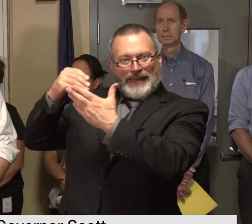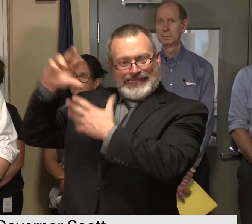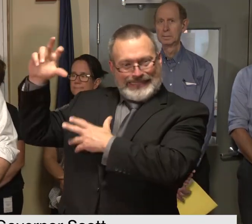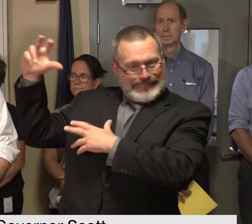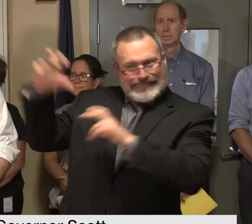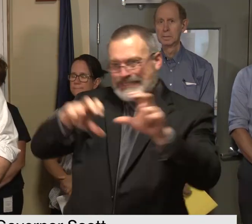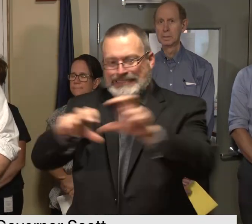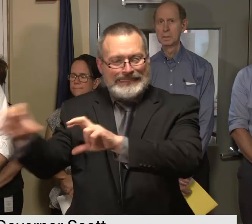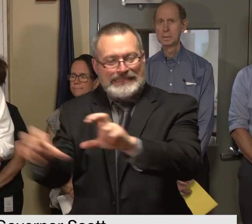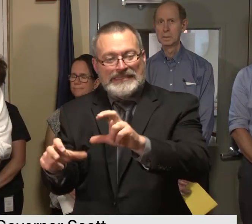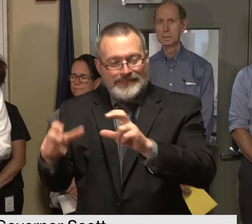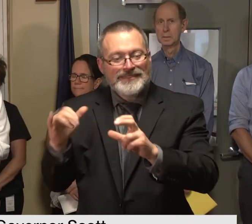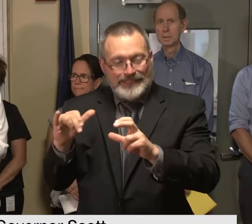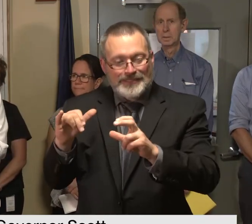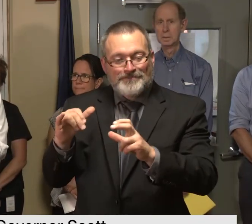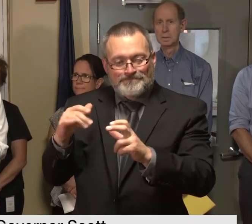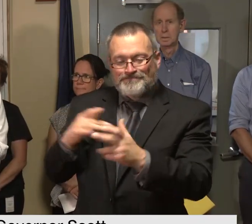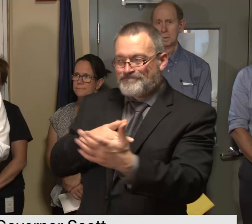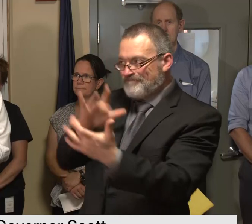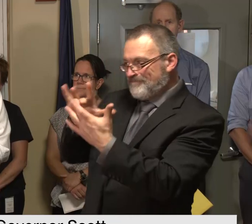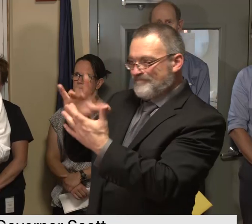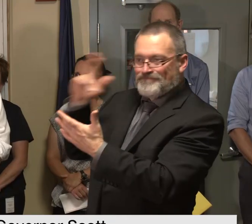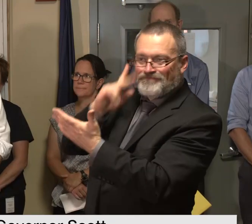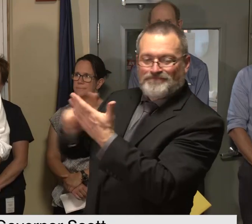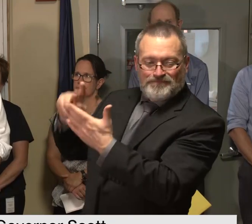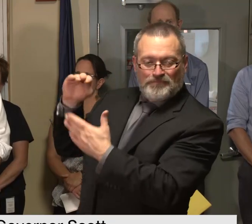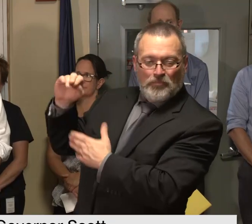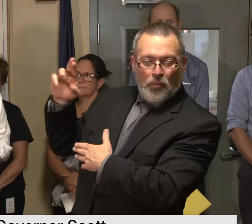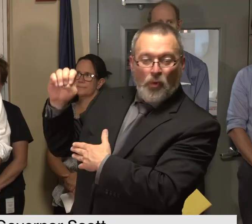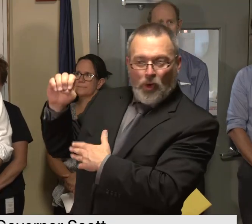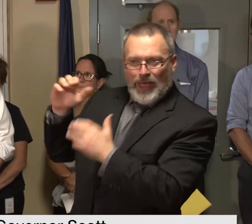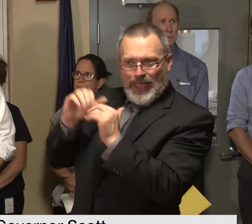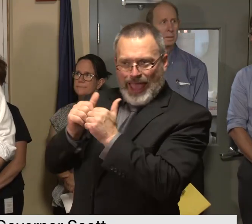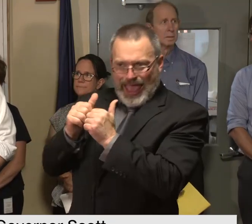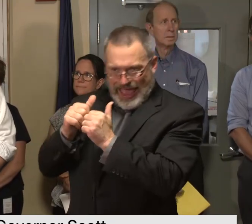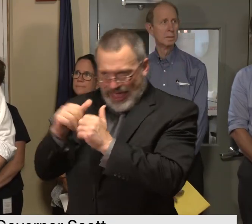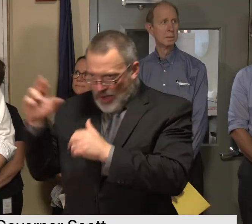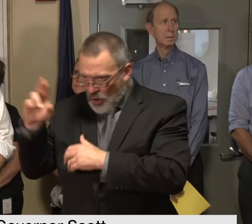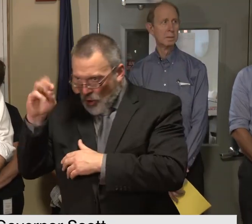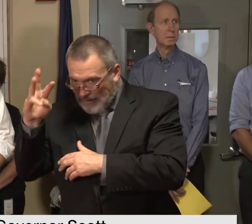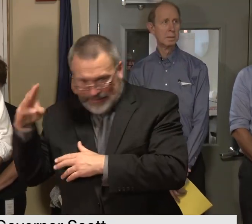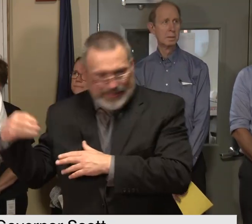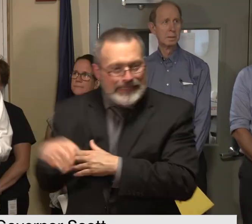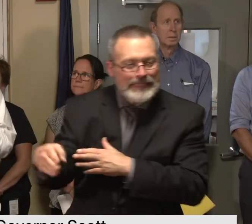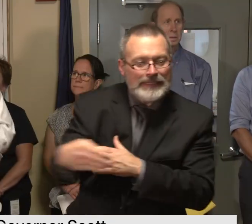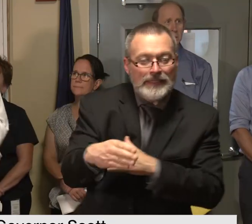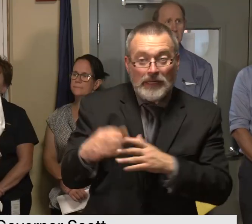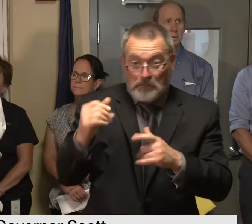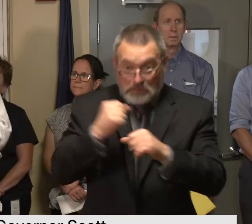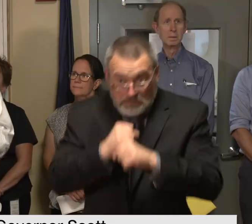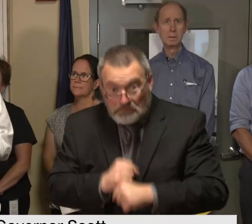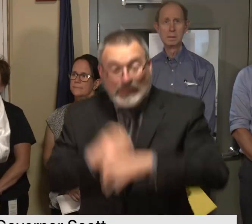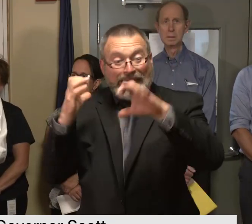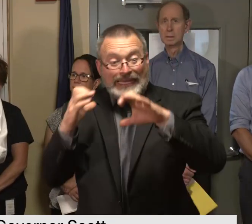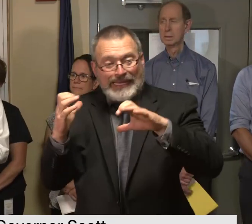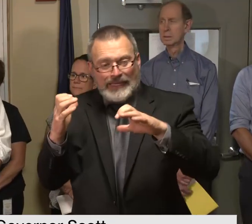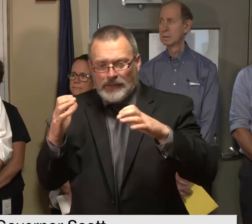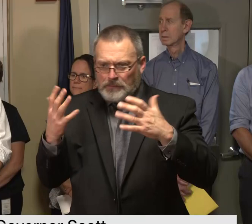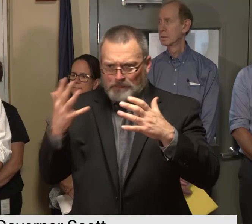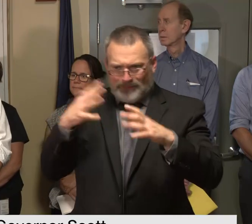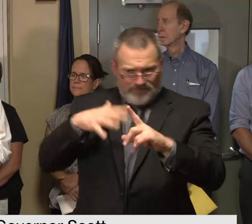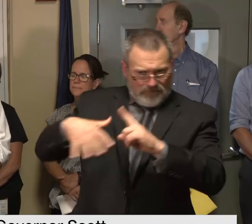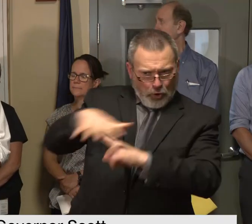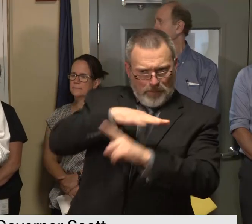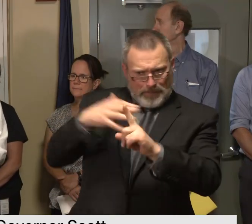secretary moore's agency to get it right to upsize the culverts to take into account the environment to take into account